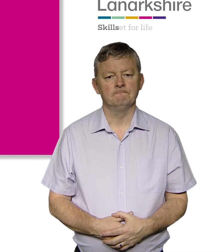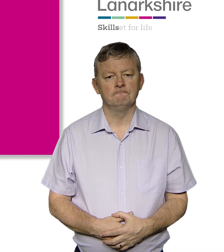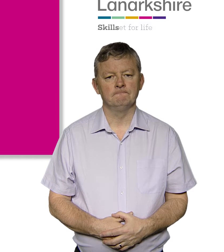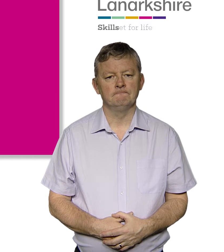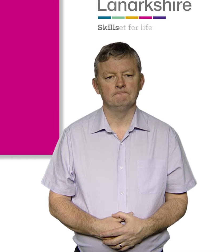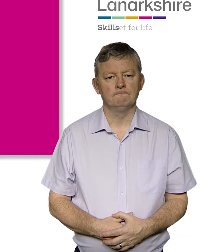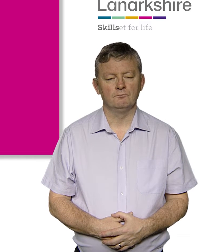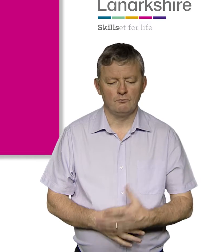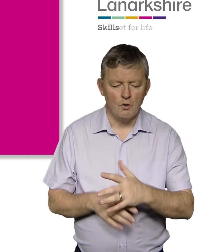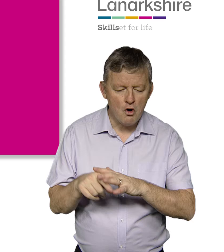Culture and the Arts